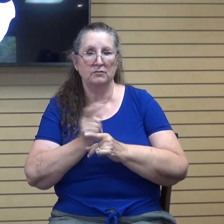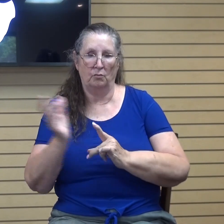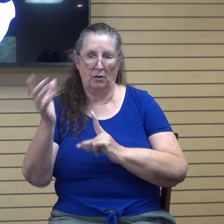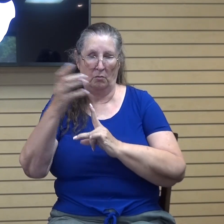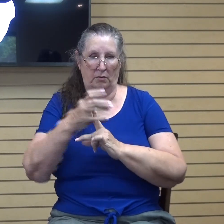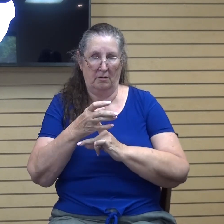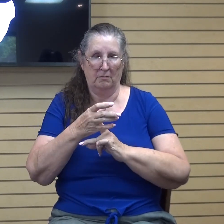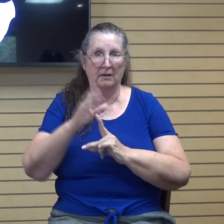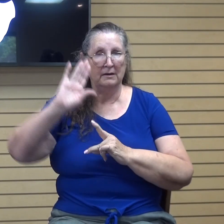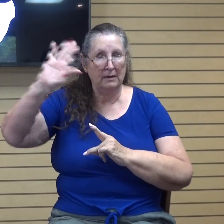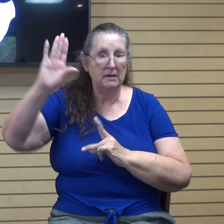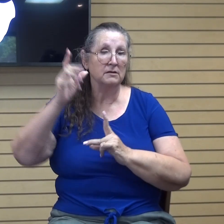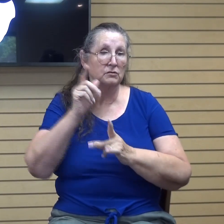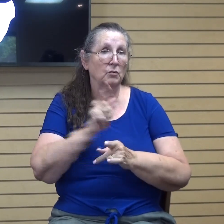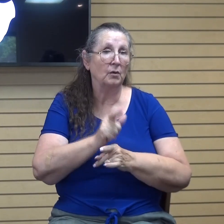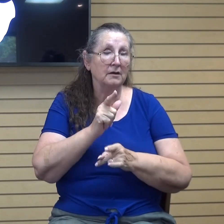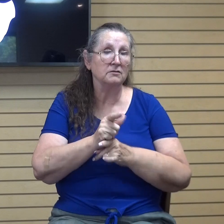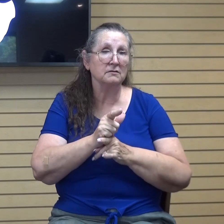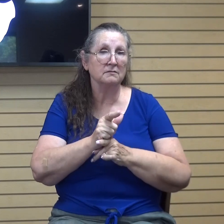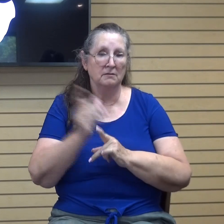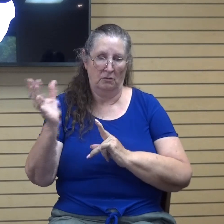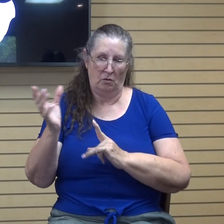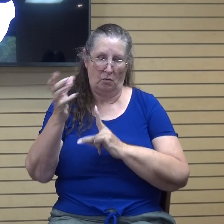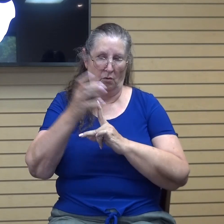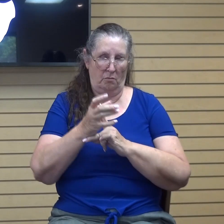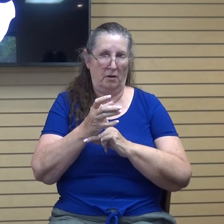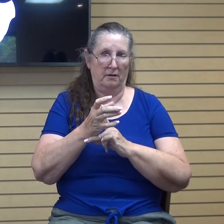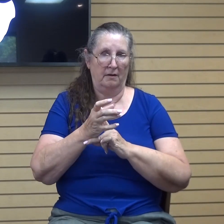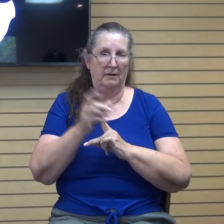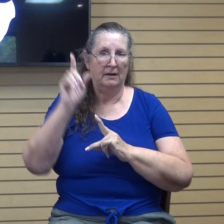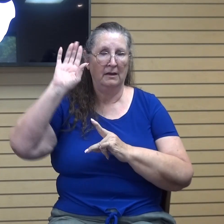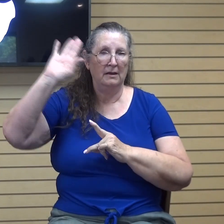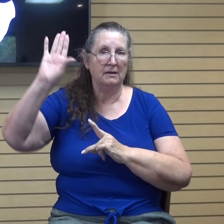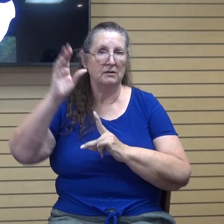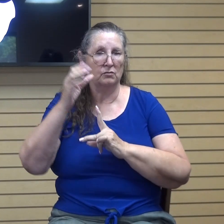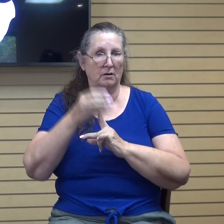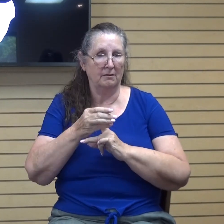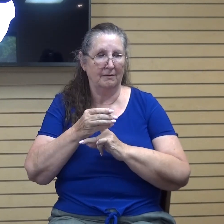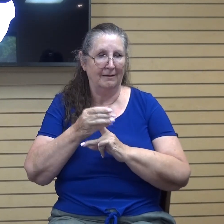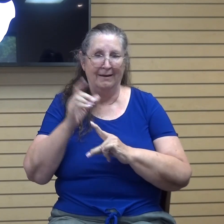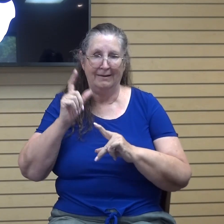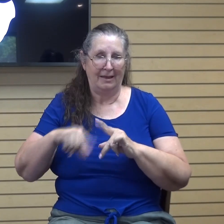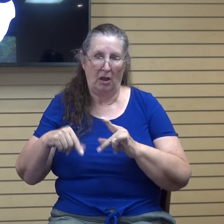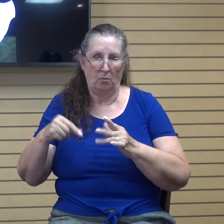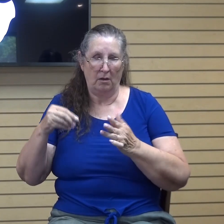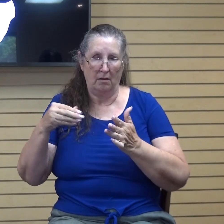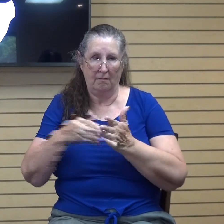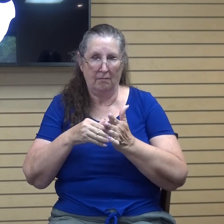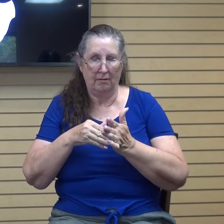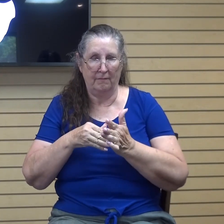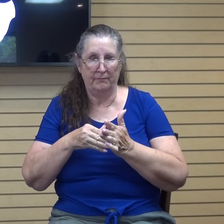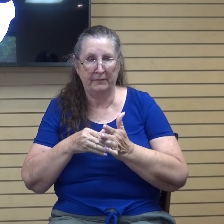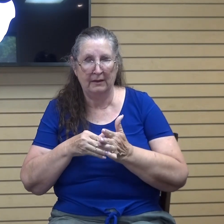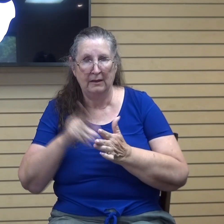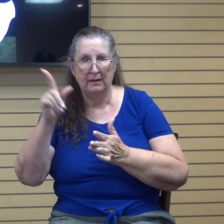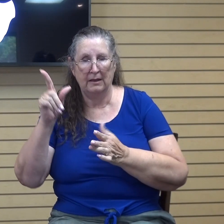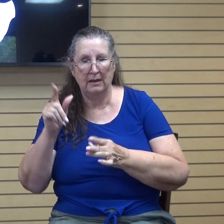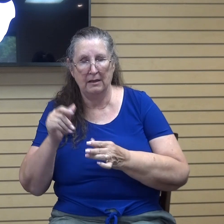is his righteousness. And ultimately, his righteousness is impenetrable because he is the most righteous of all and there's no